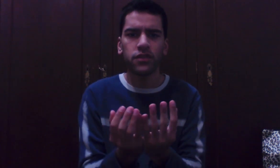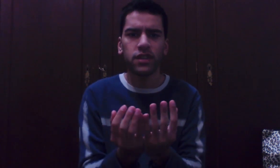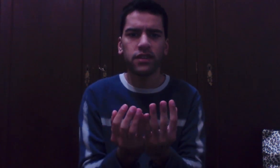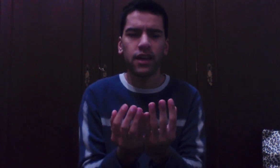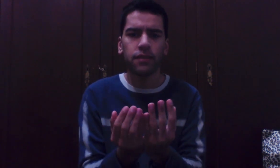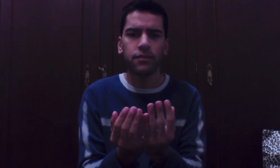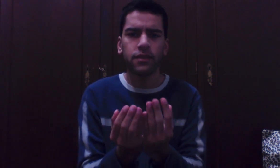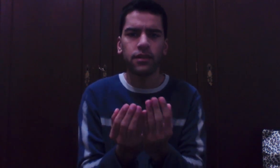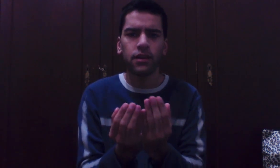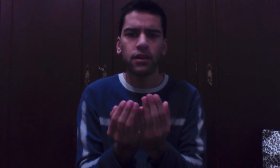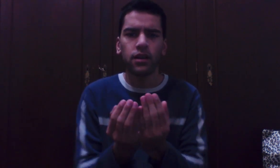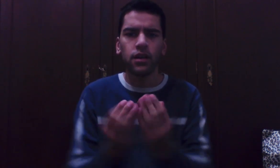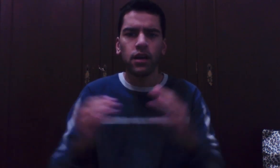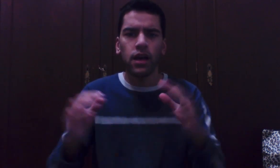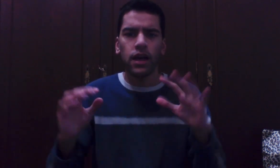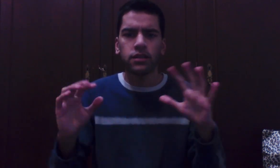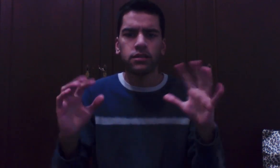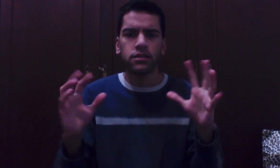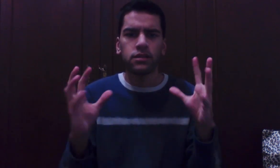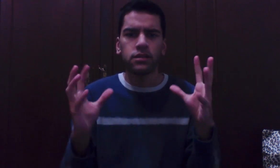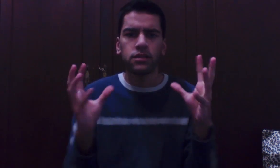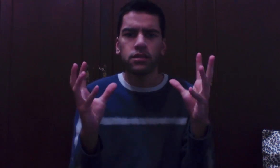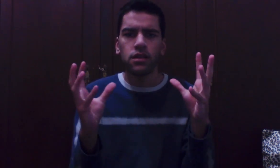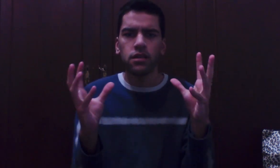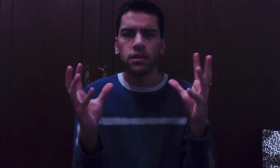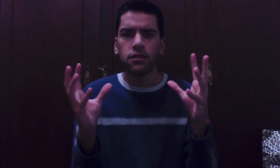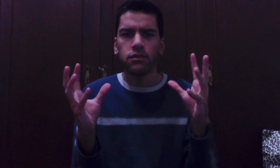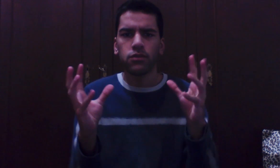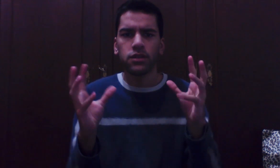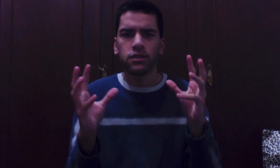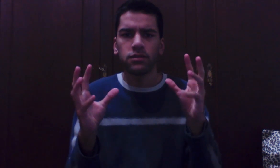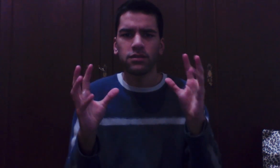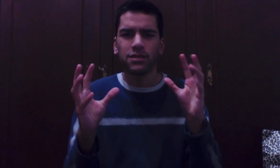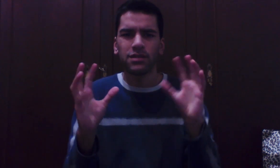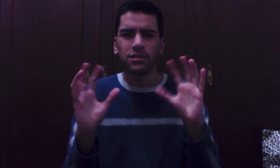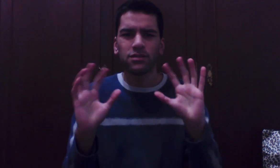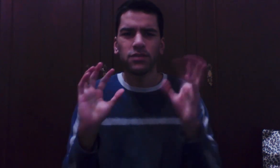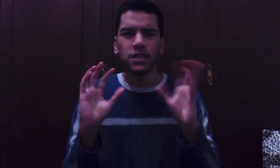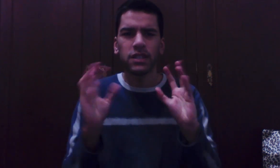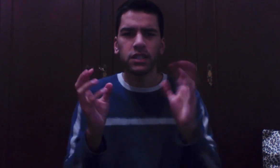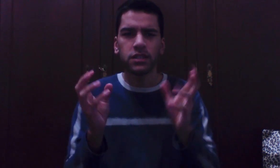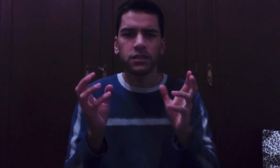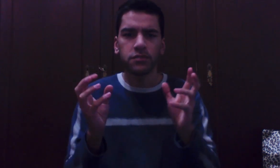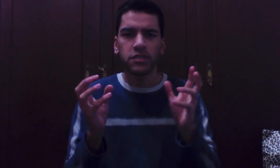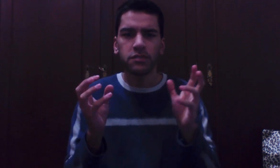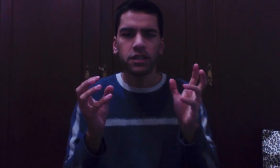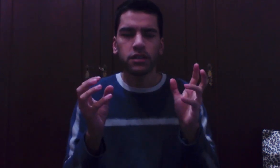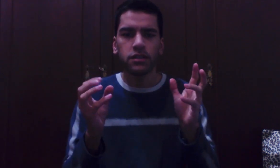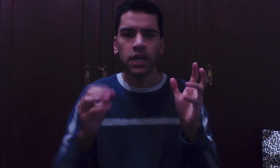exams and things weren't really easy for me because I